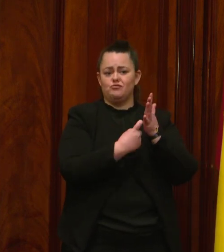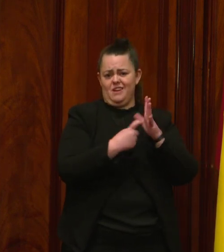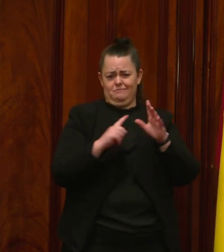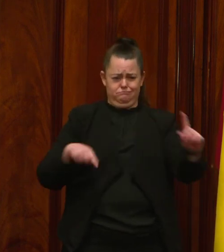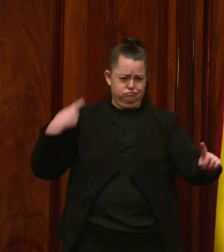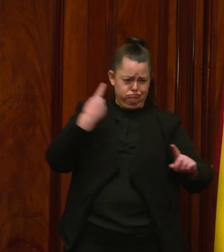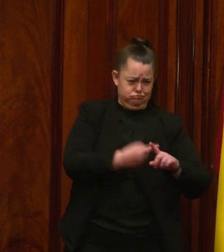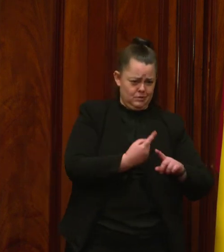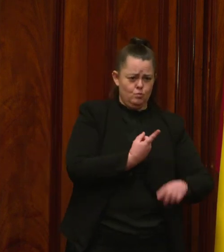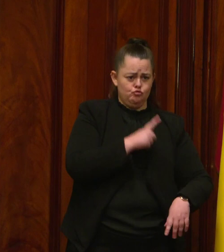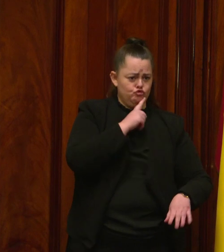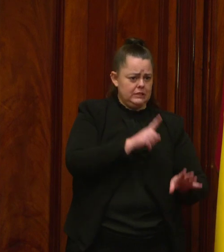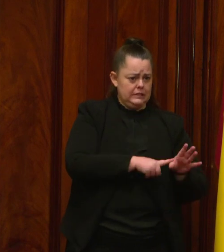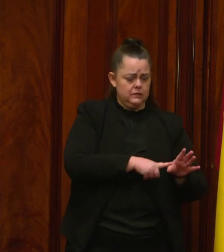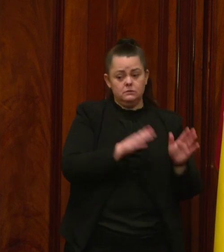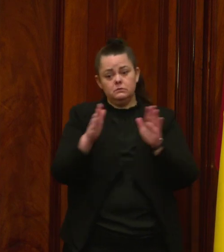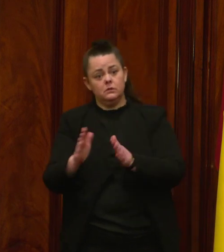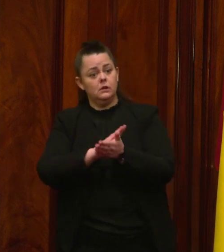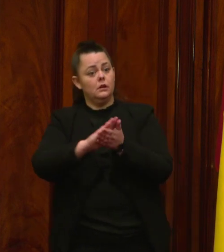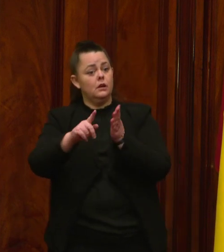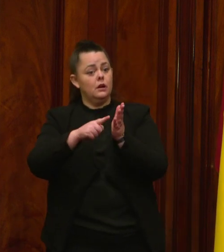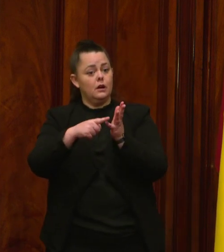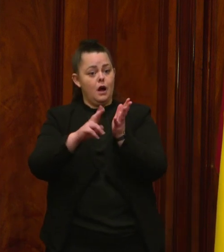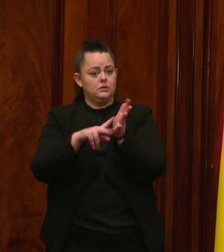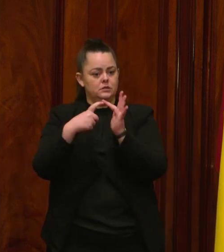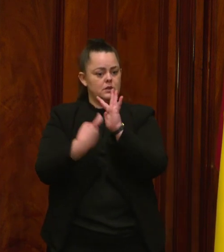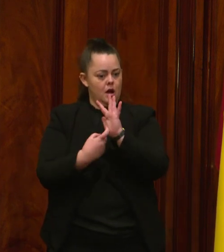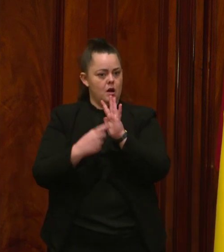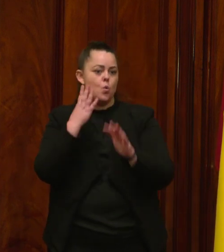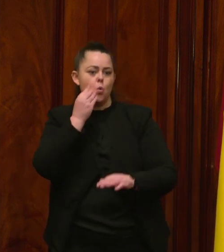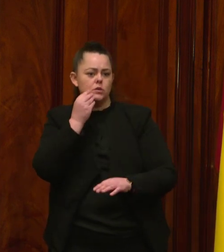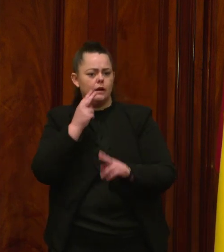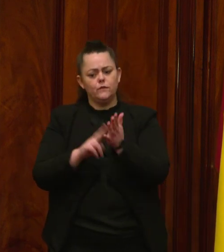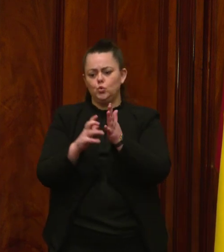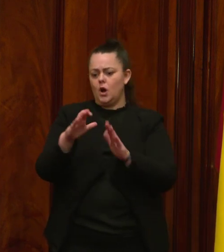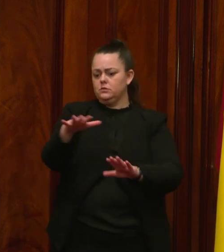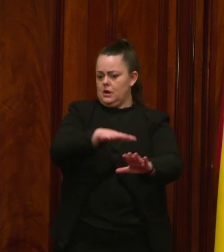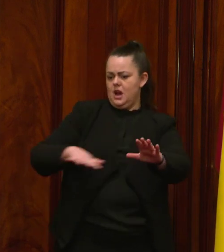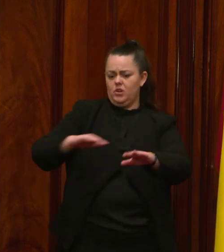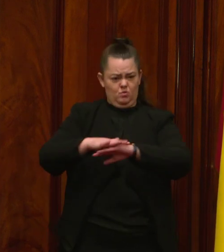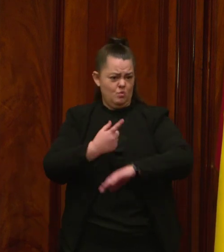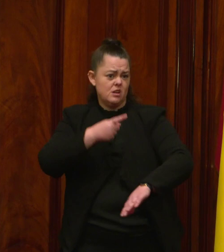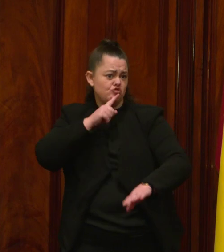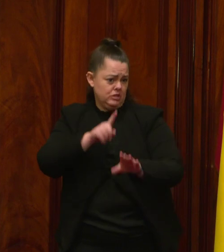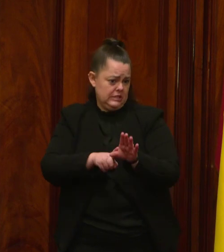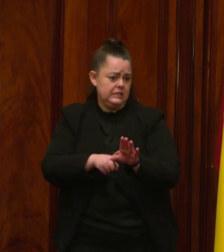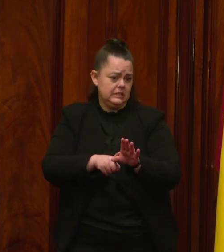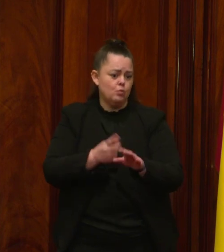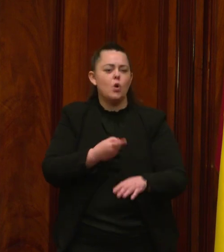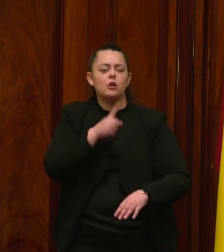served the community for 130 years. Both have underpinned the growth, health and flourishing of their communities.